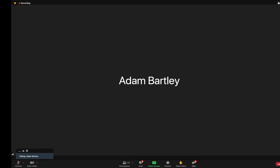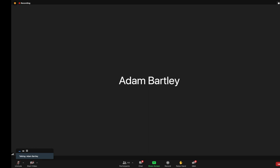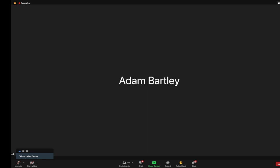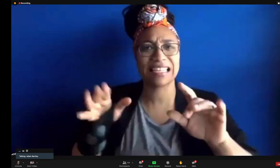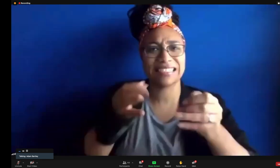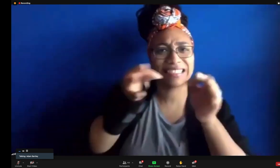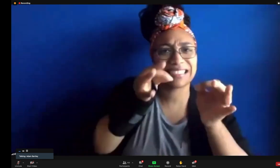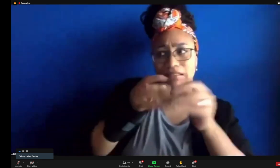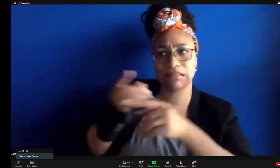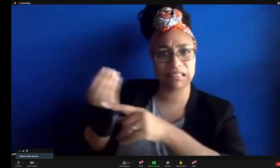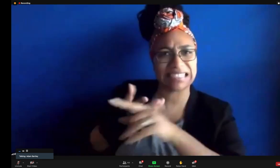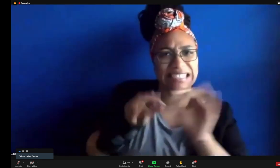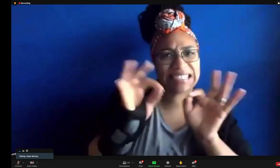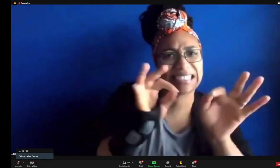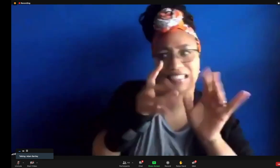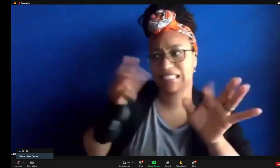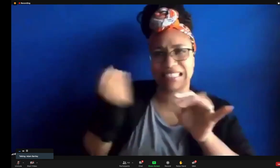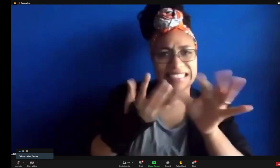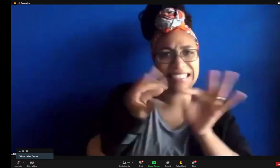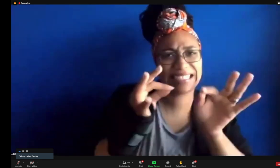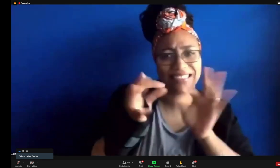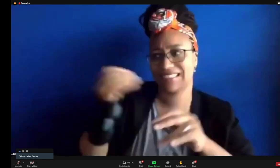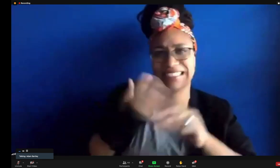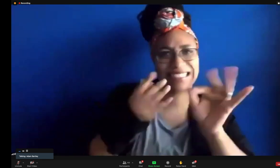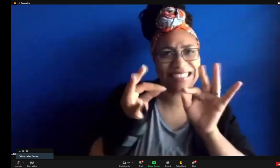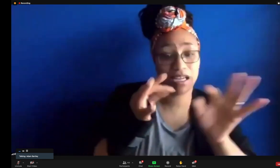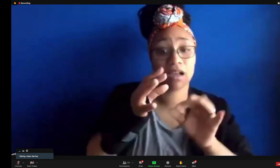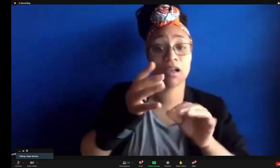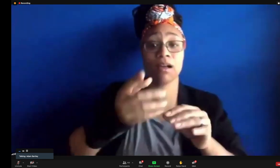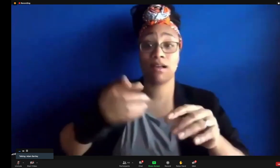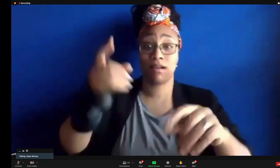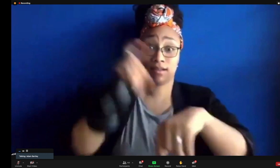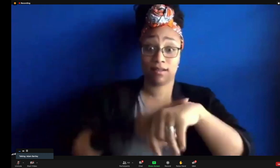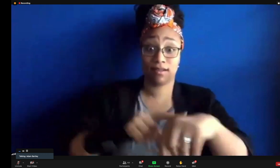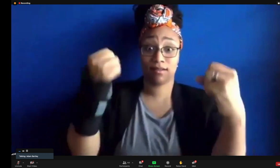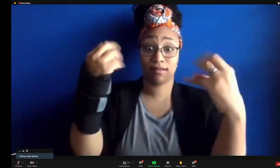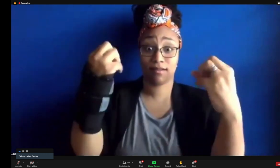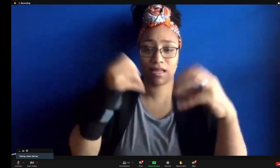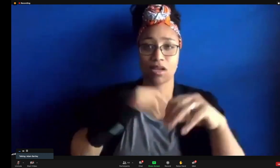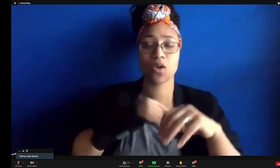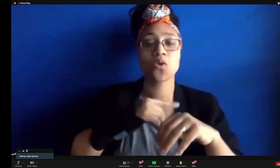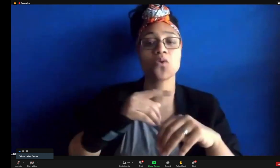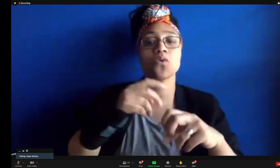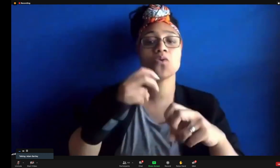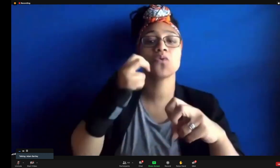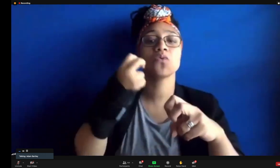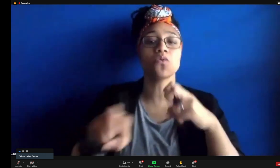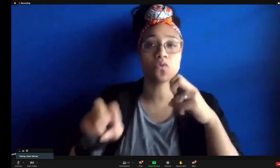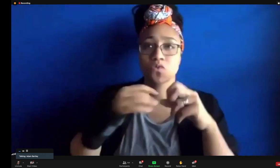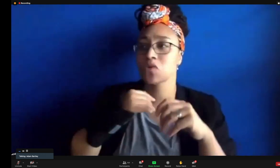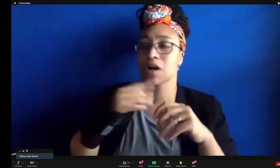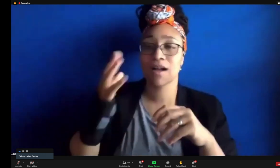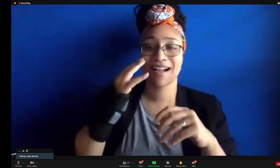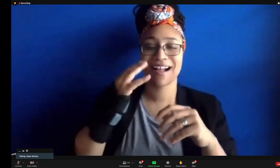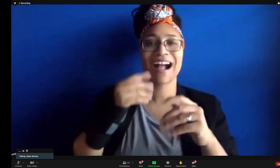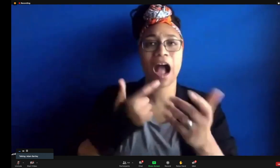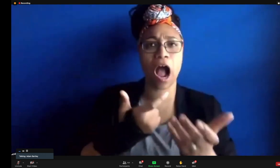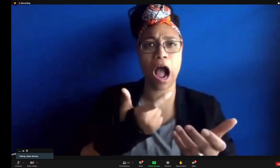the scene and get it set. And I would get some direction from them that I have to pass on as a director, make decisions on, give feedback on the presentation.